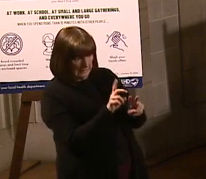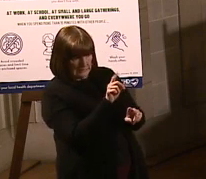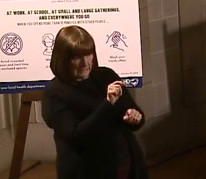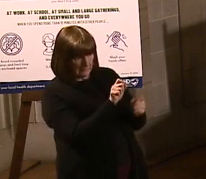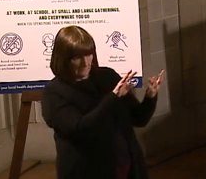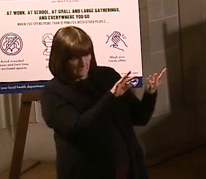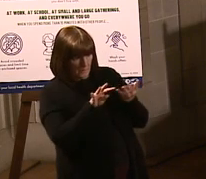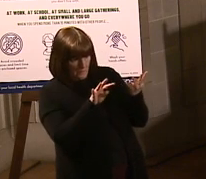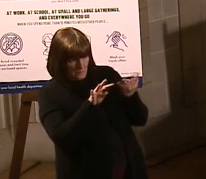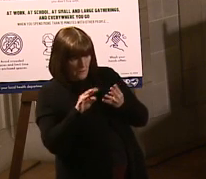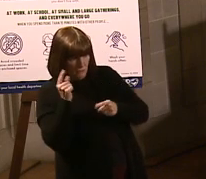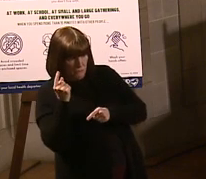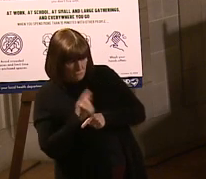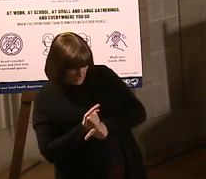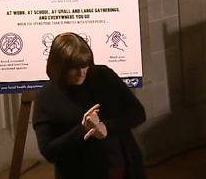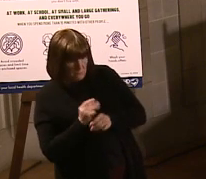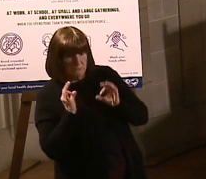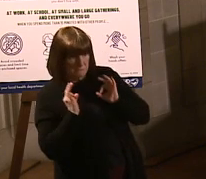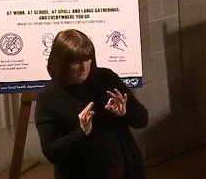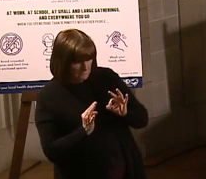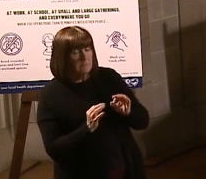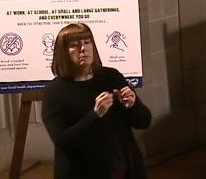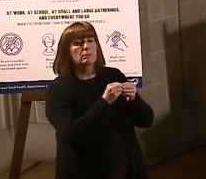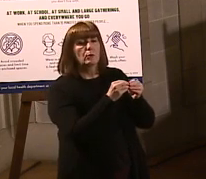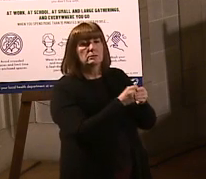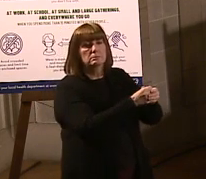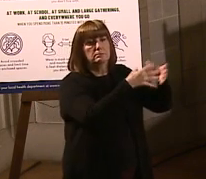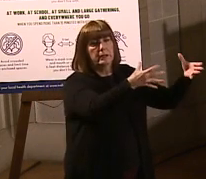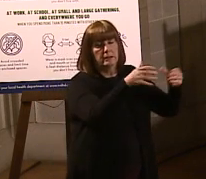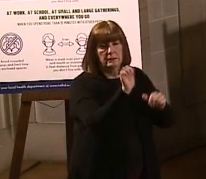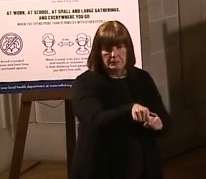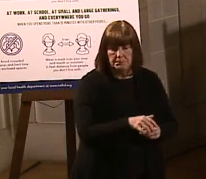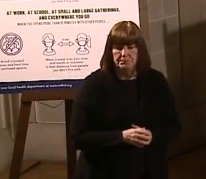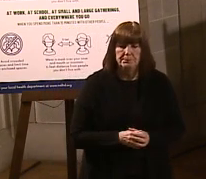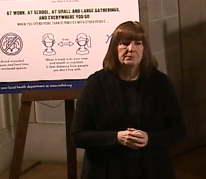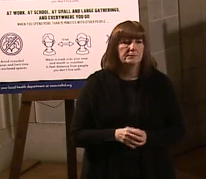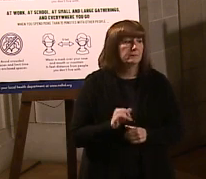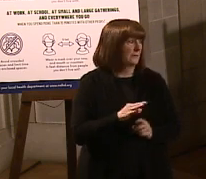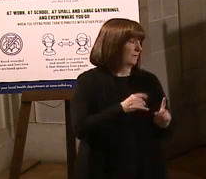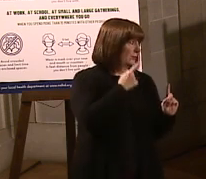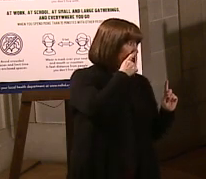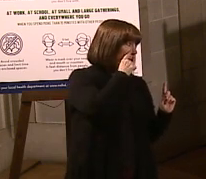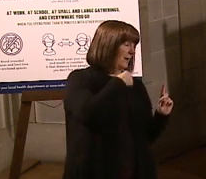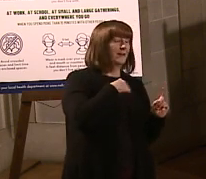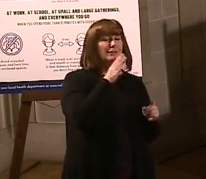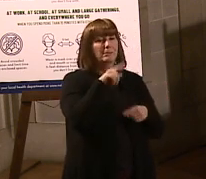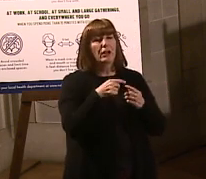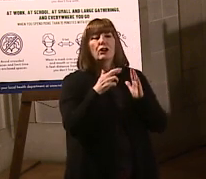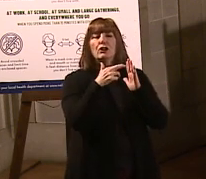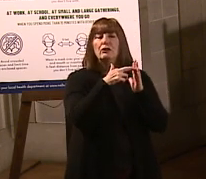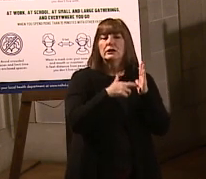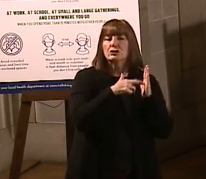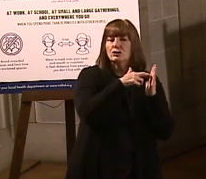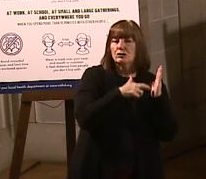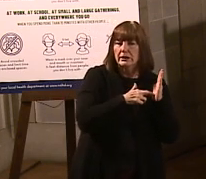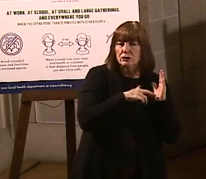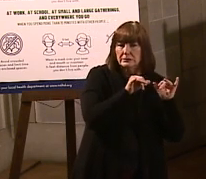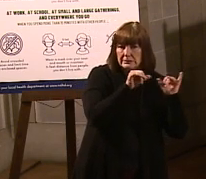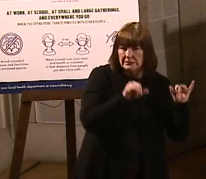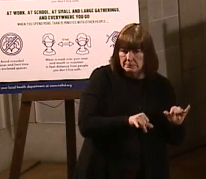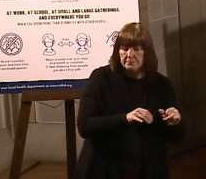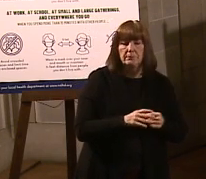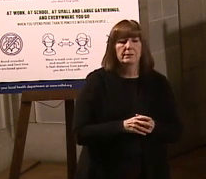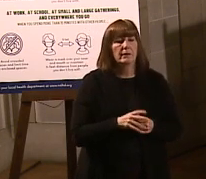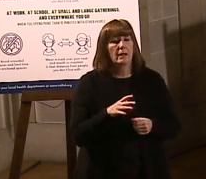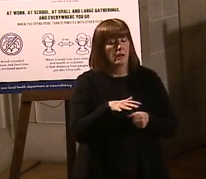correctly, and then we can expand it as we go along. Another, if you don't mind, I'll talk a little bit about the registration system. So